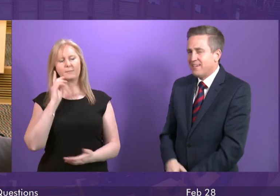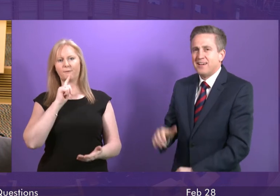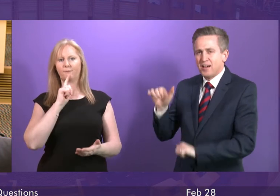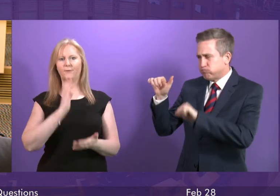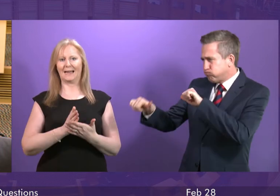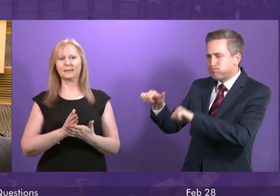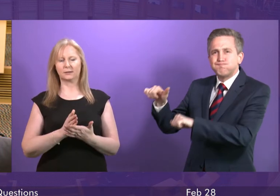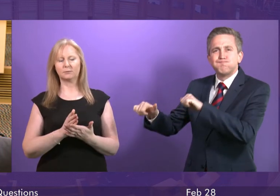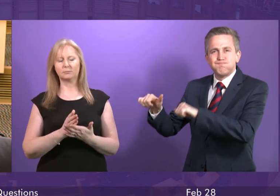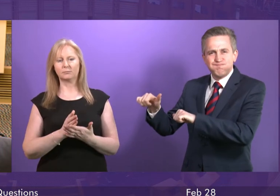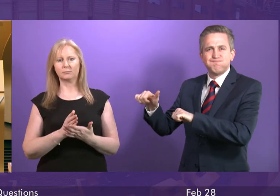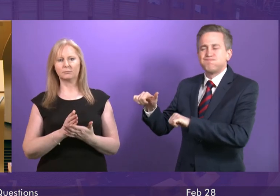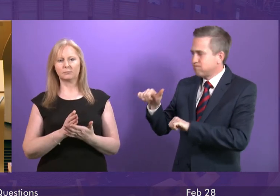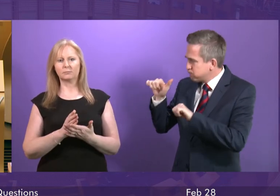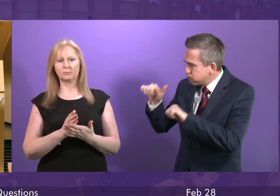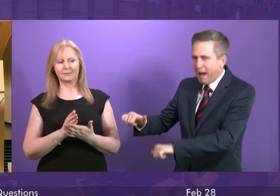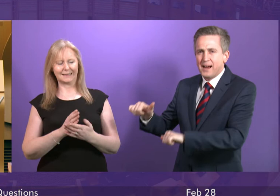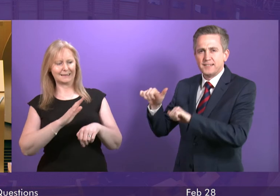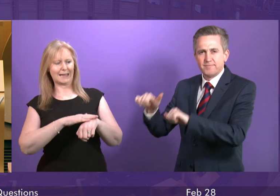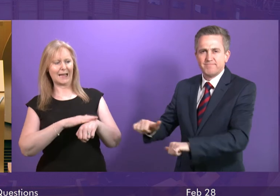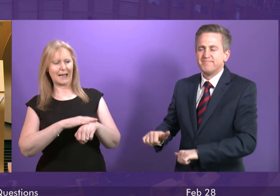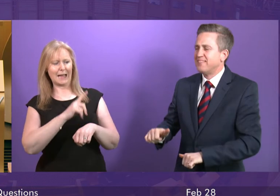one that I think it is about time they started to face up to.